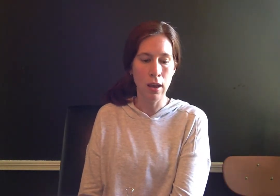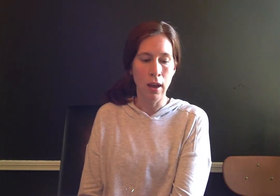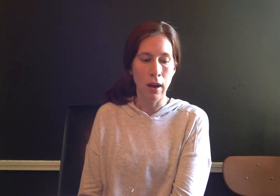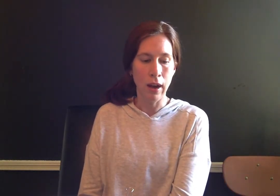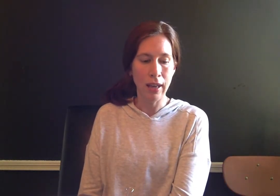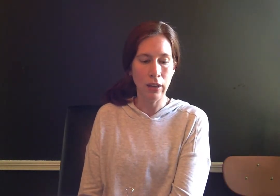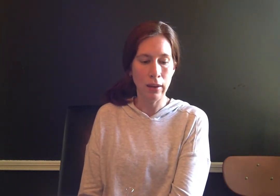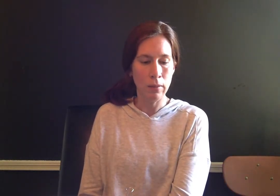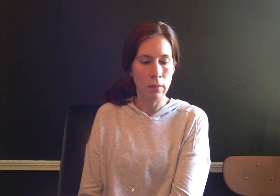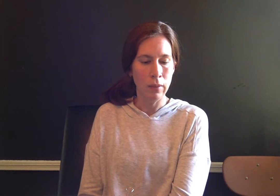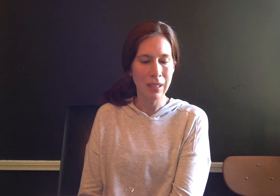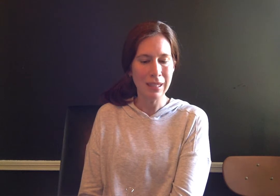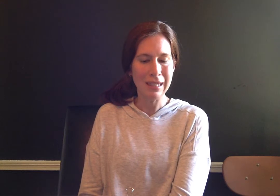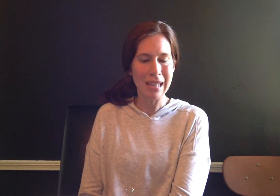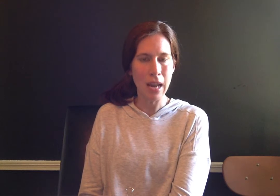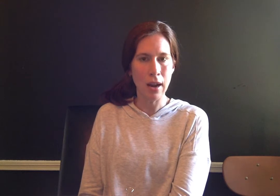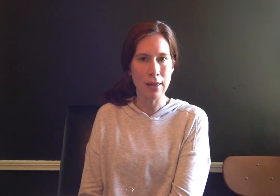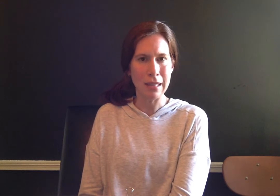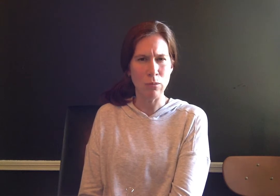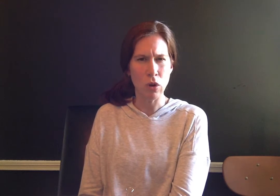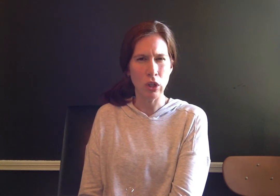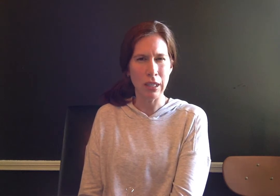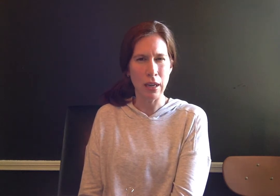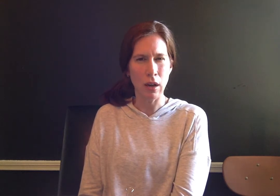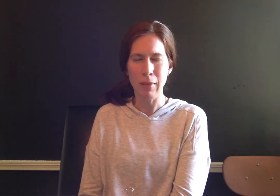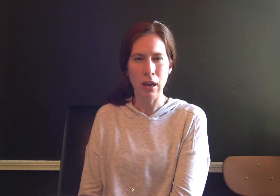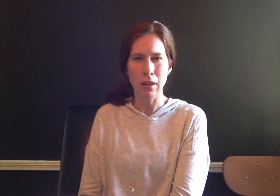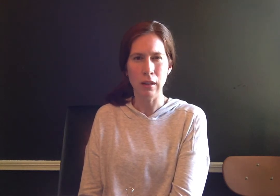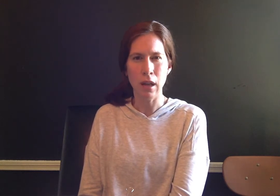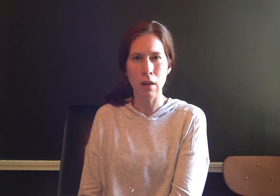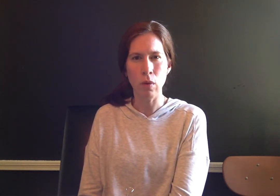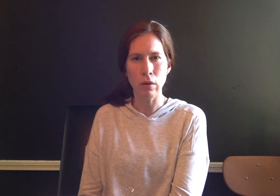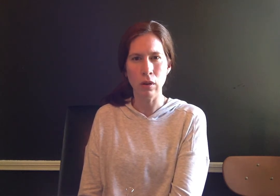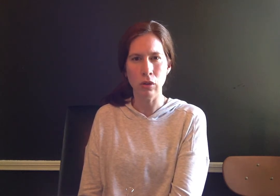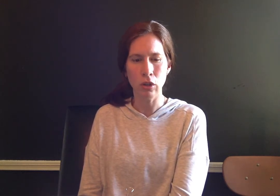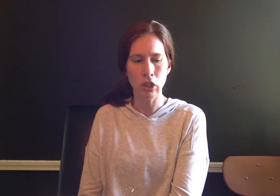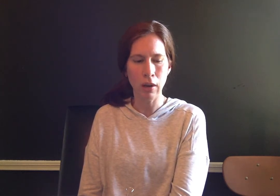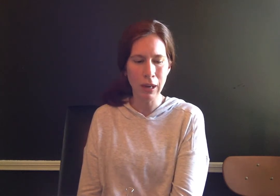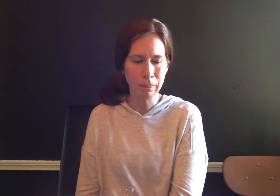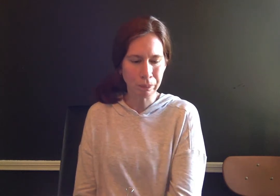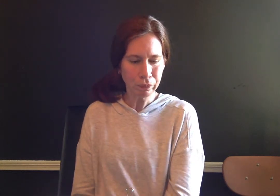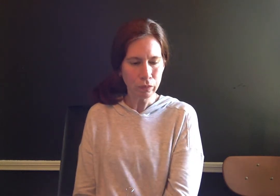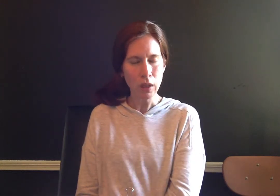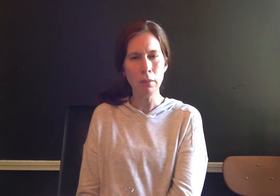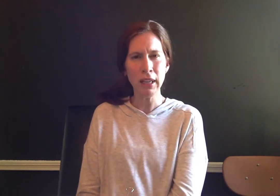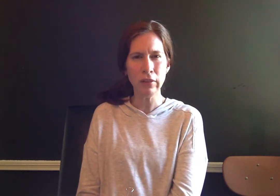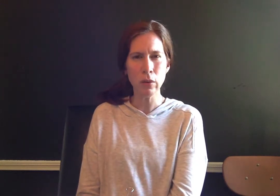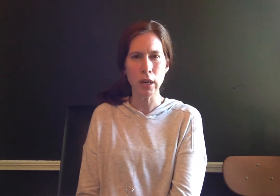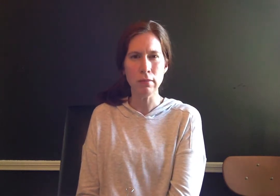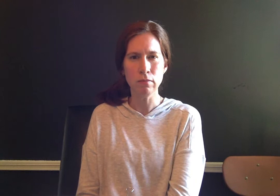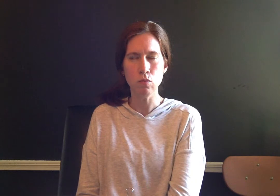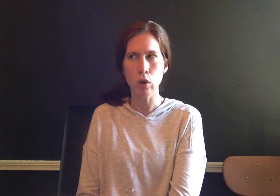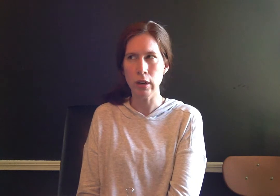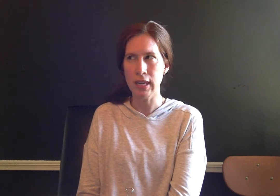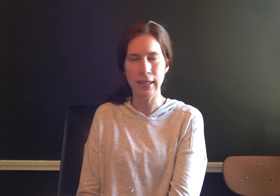All right. Good. Let's stay on this motorcycle. I mean on this roller coaster. Shall we? I'm going to give you a word. Word is